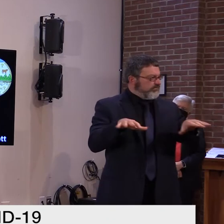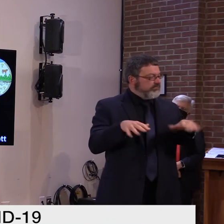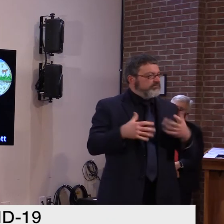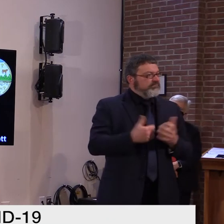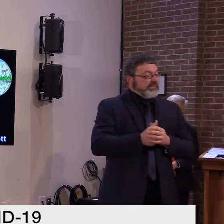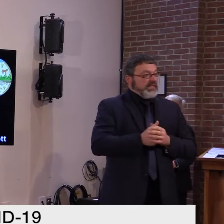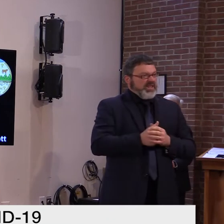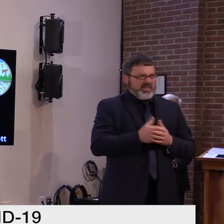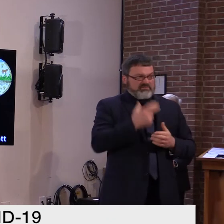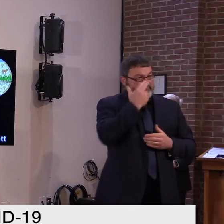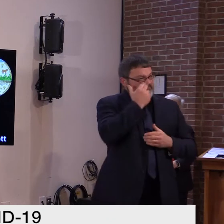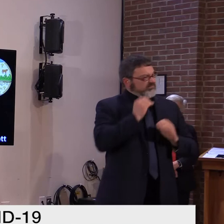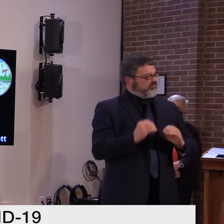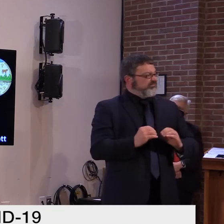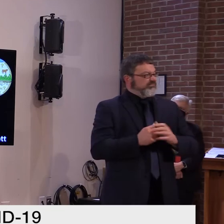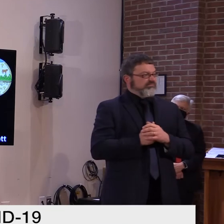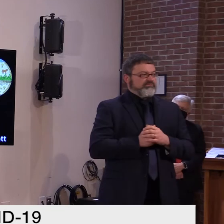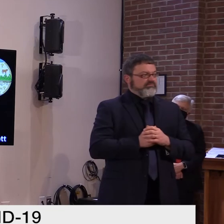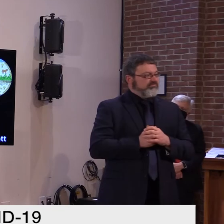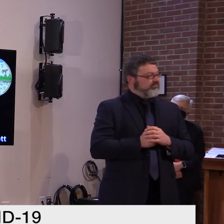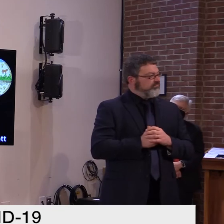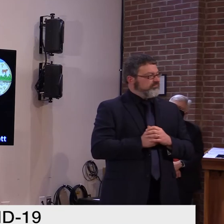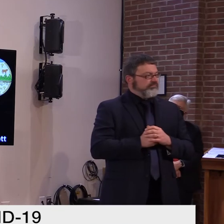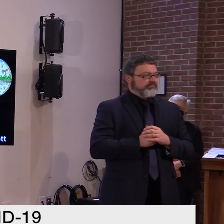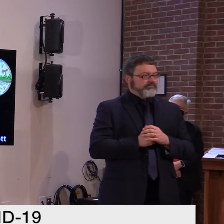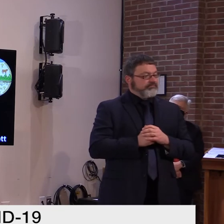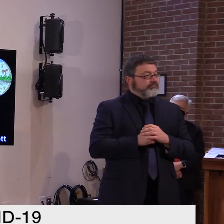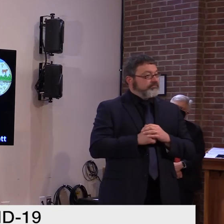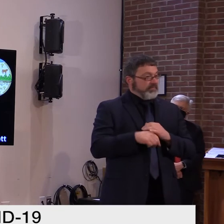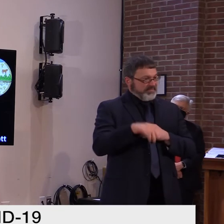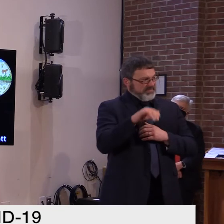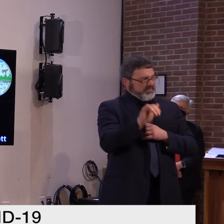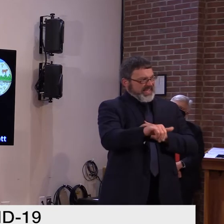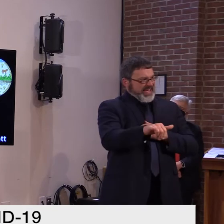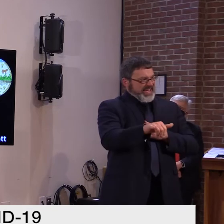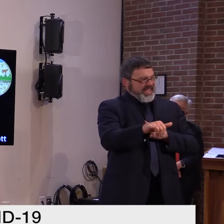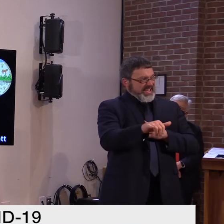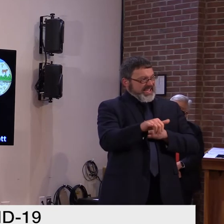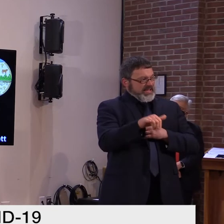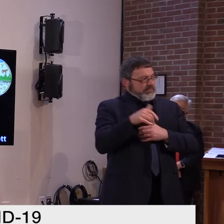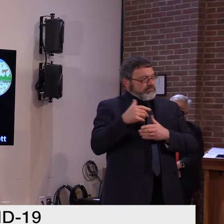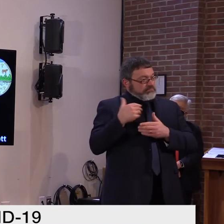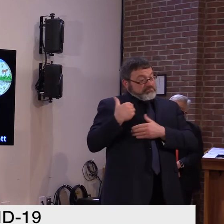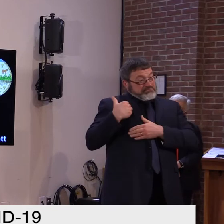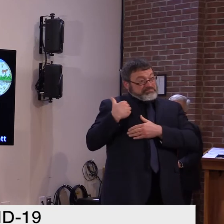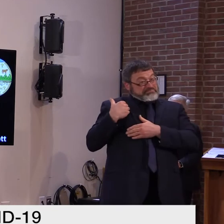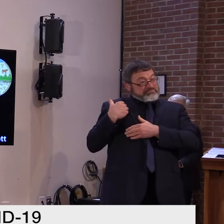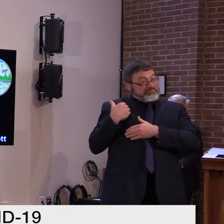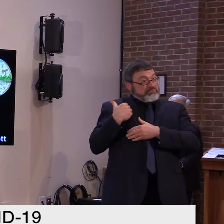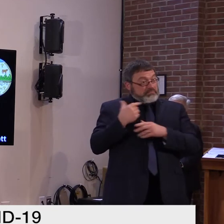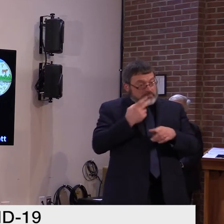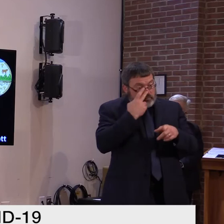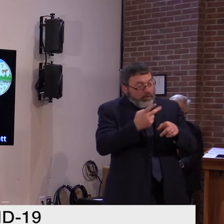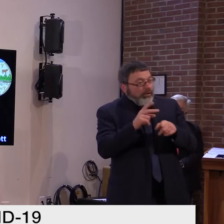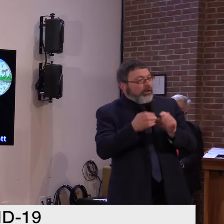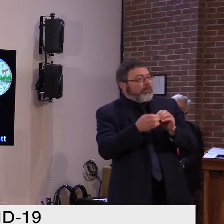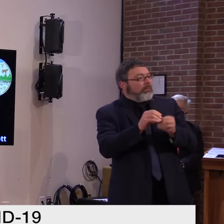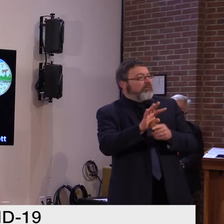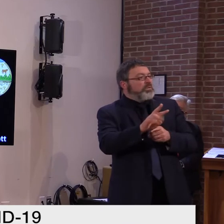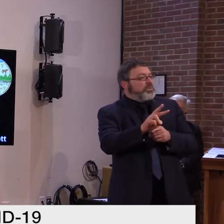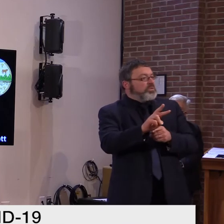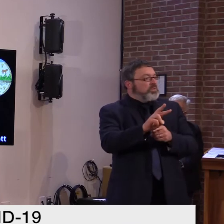as reported cases have gone from 42 at the beginning of the week to 72 to